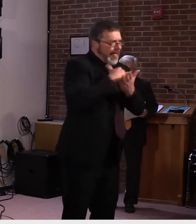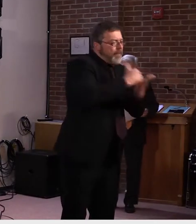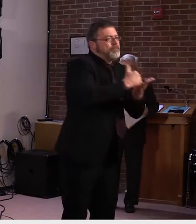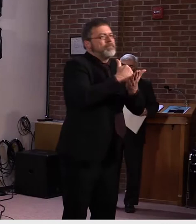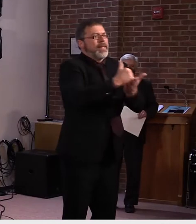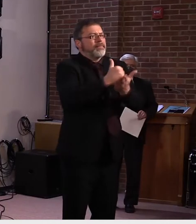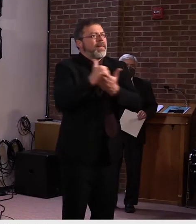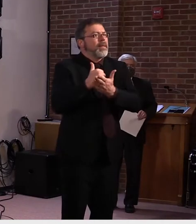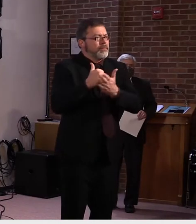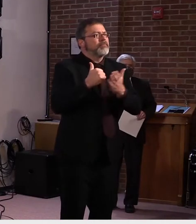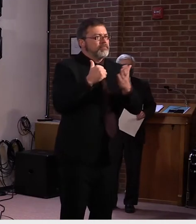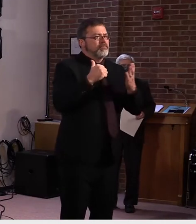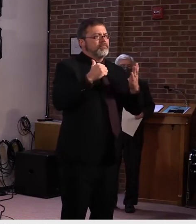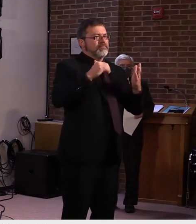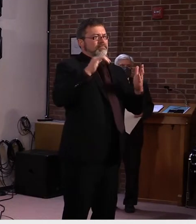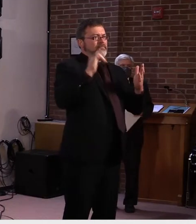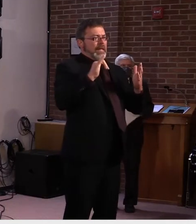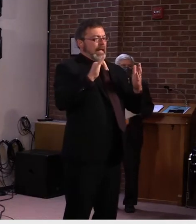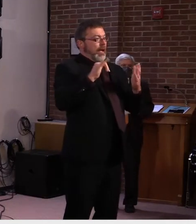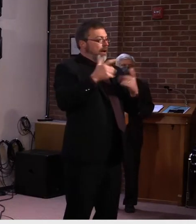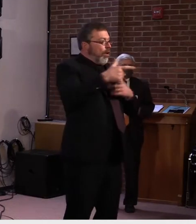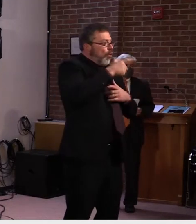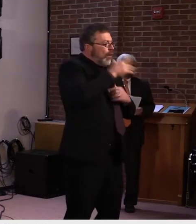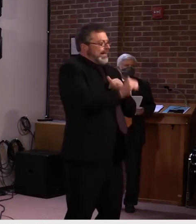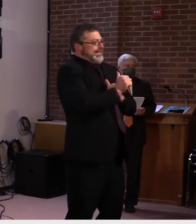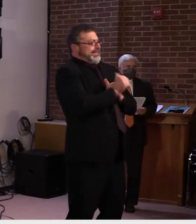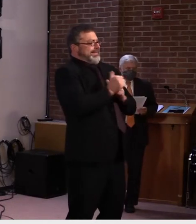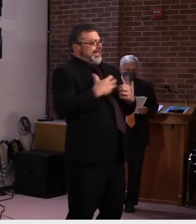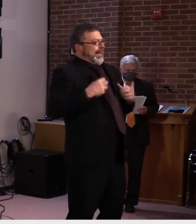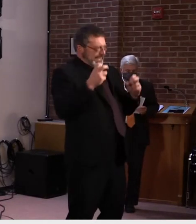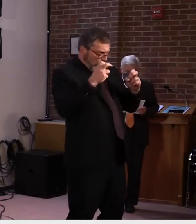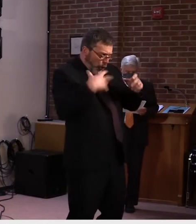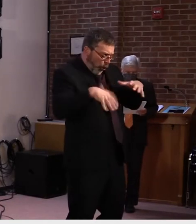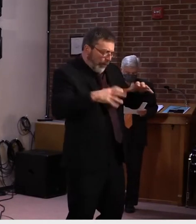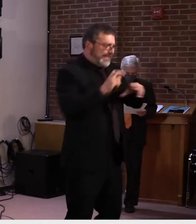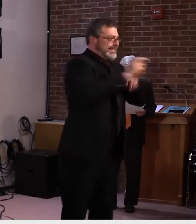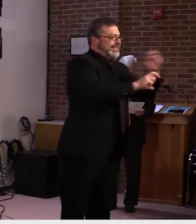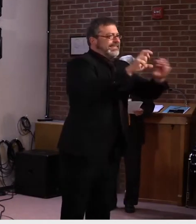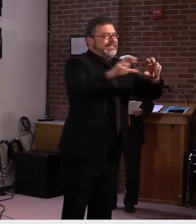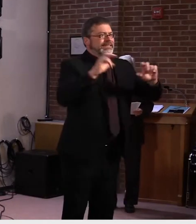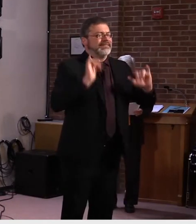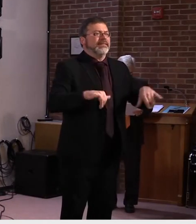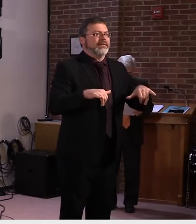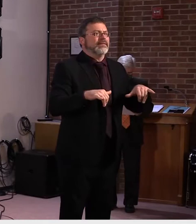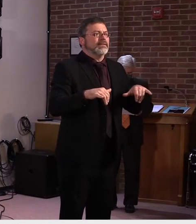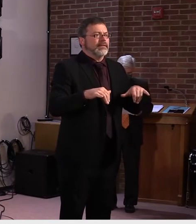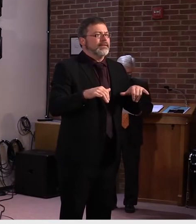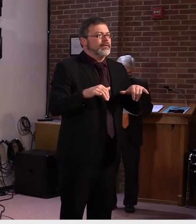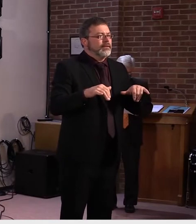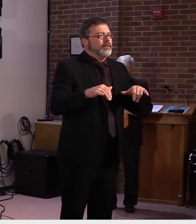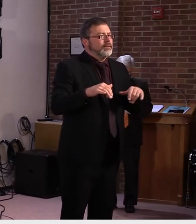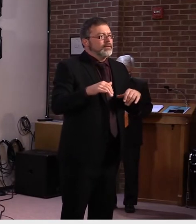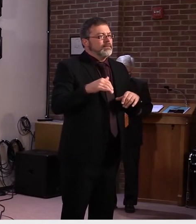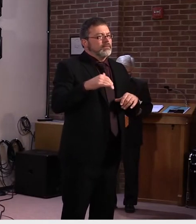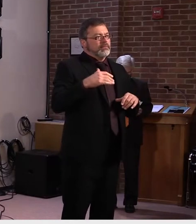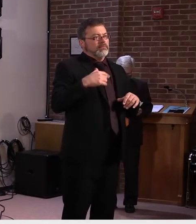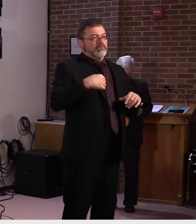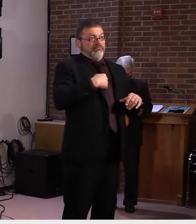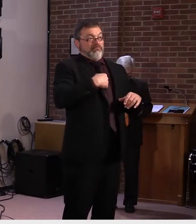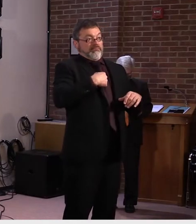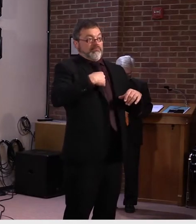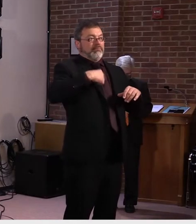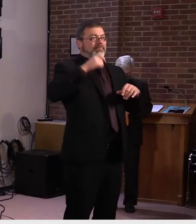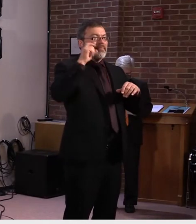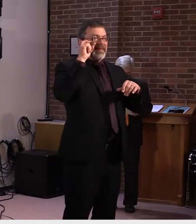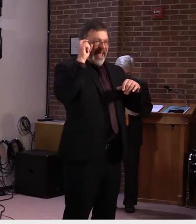and the right way to use this funding, because we need to provide for Vermonters now so that we can rebuild and recover